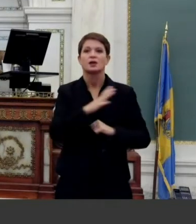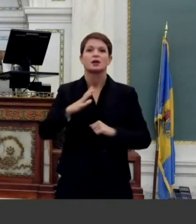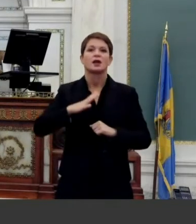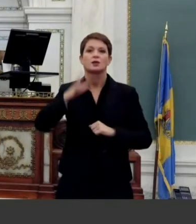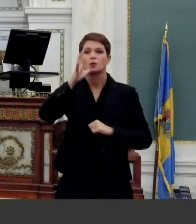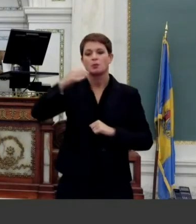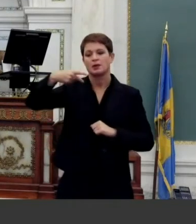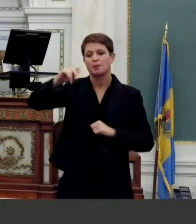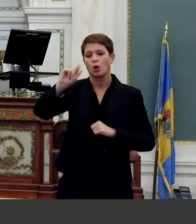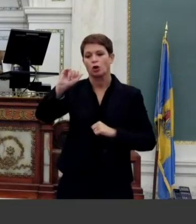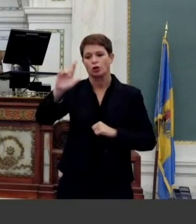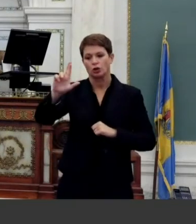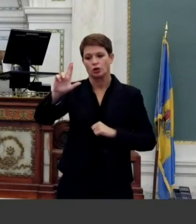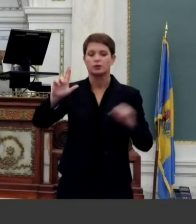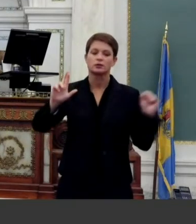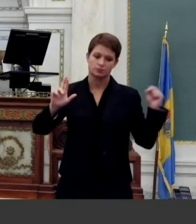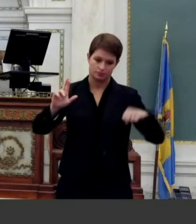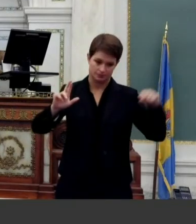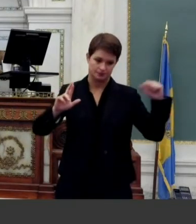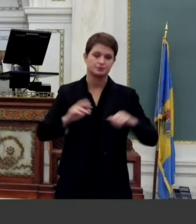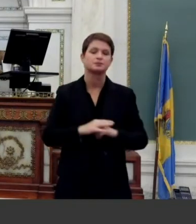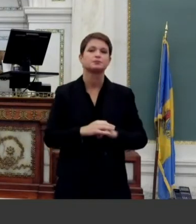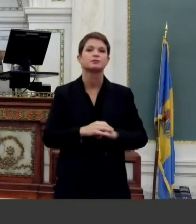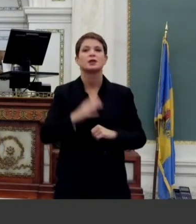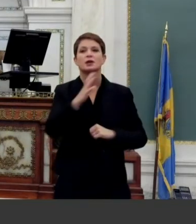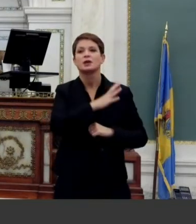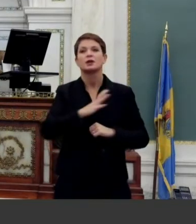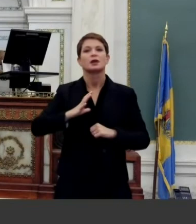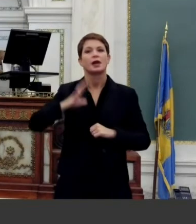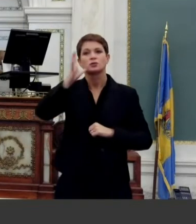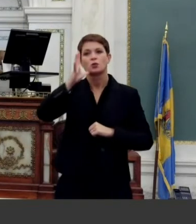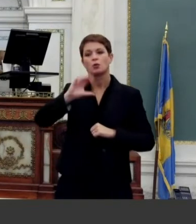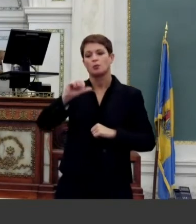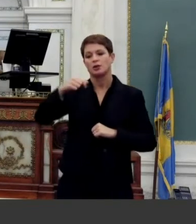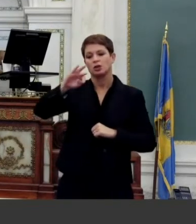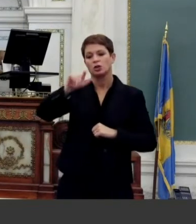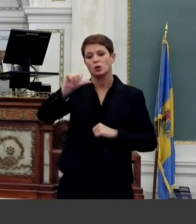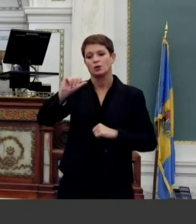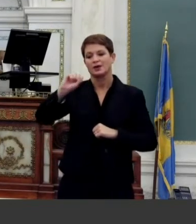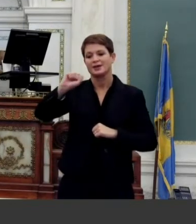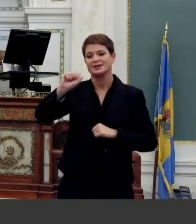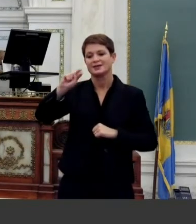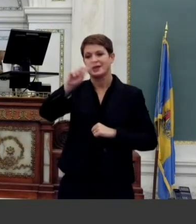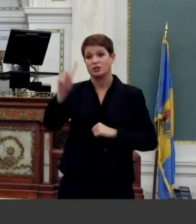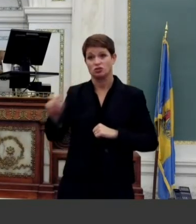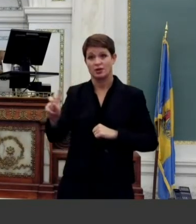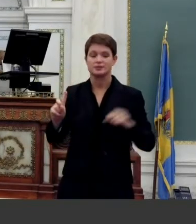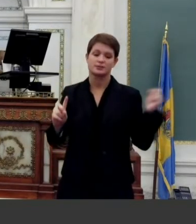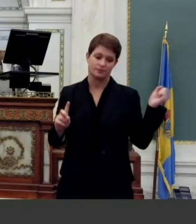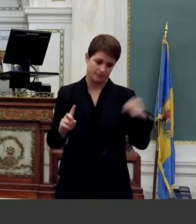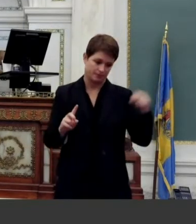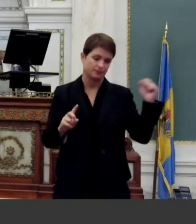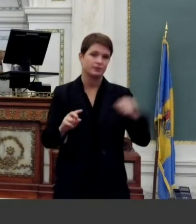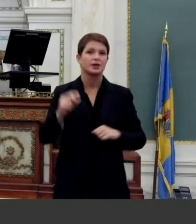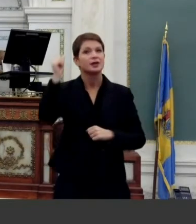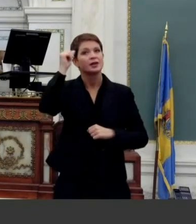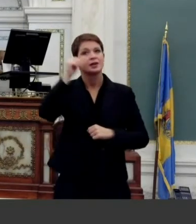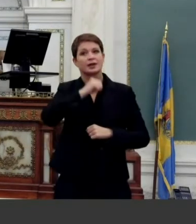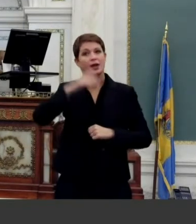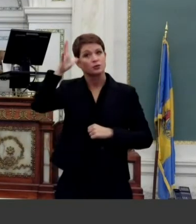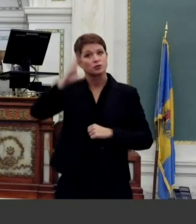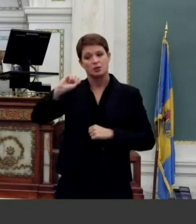aye councilwoman smith Senate yes aye councilman Squilla